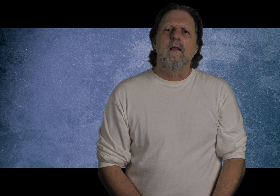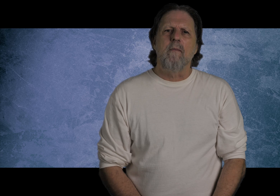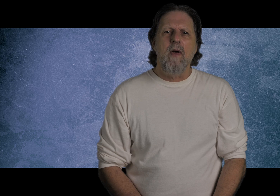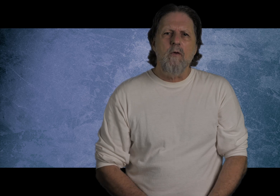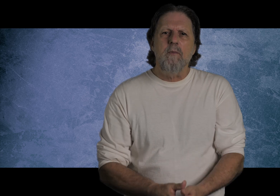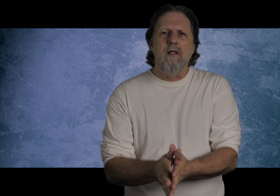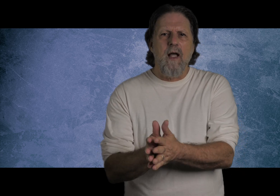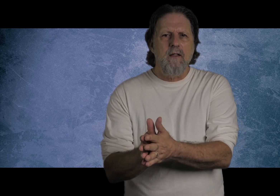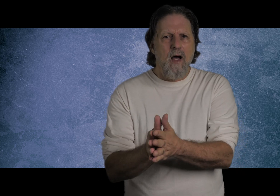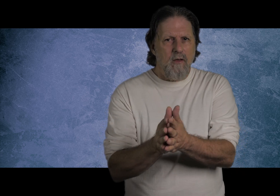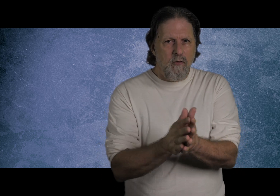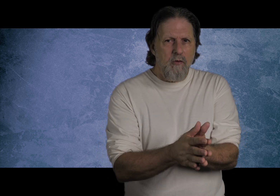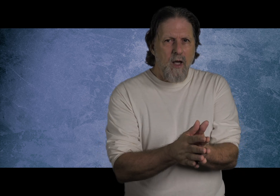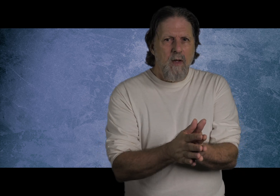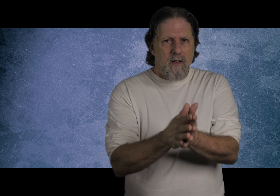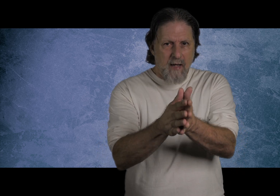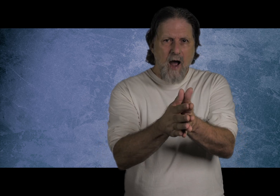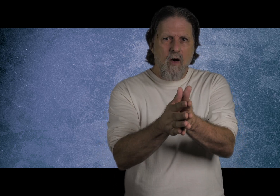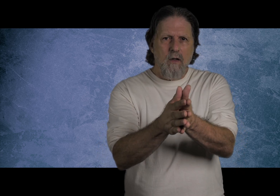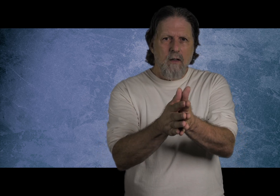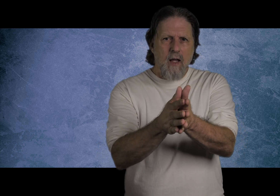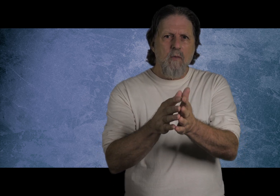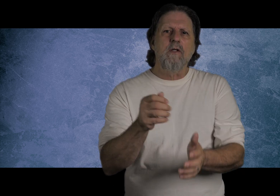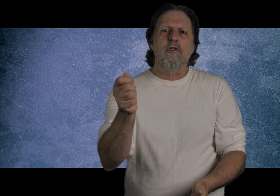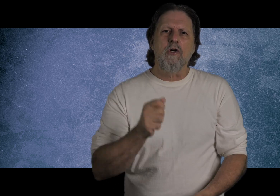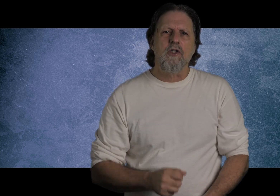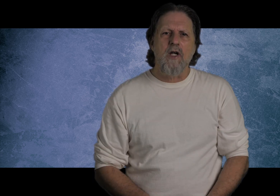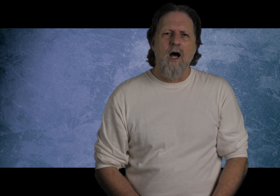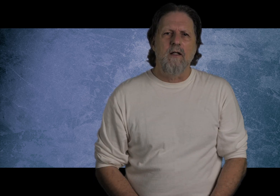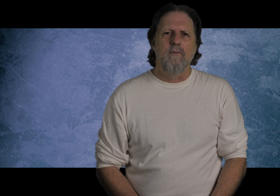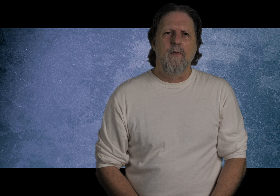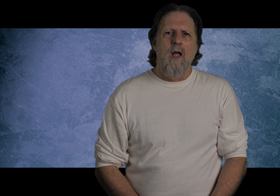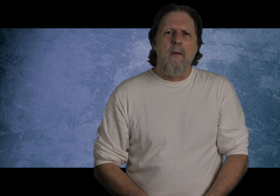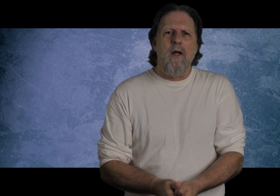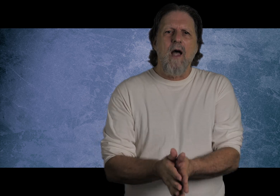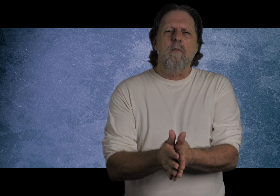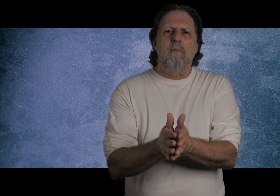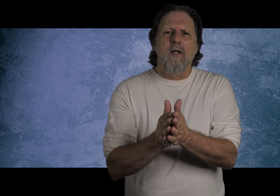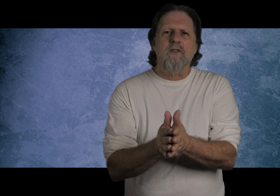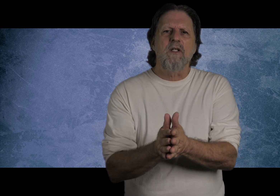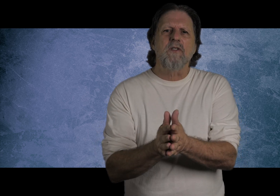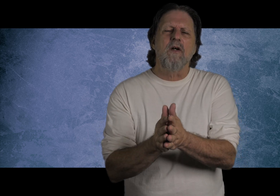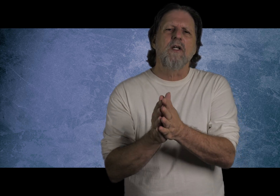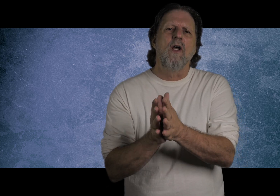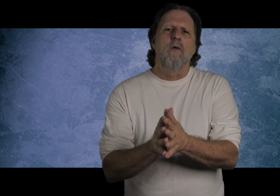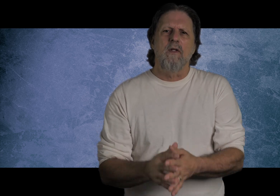that many would be led to God through them now and when the church is gone. I pray God would bless this series with